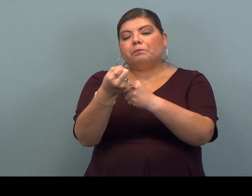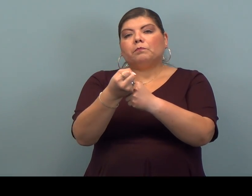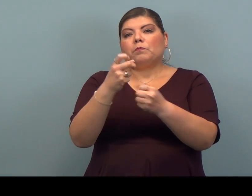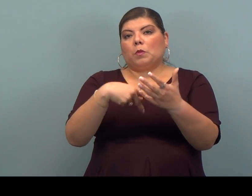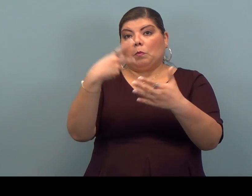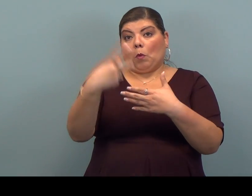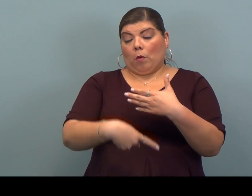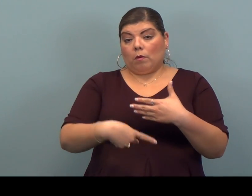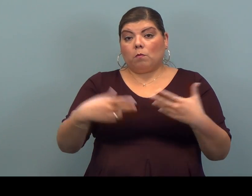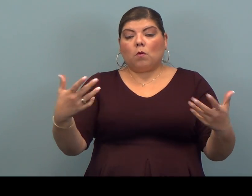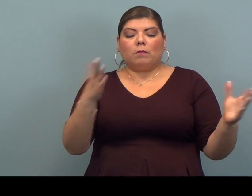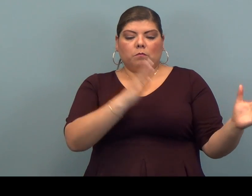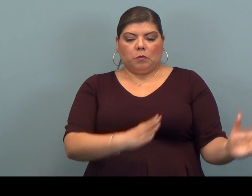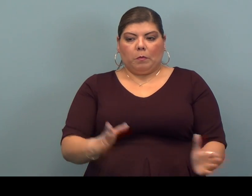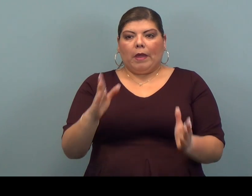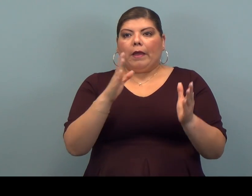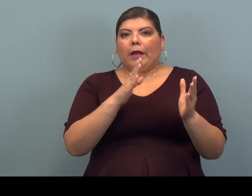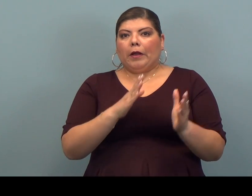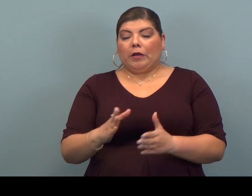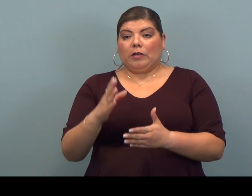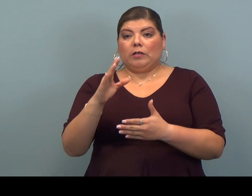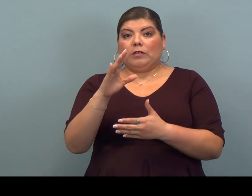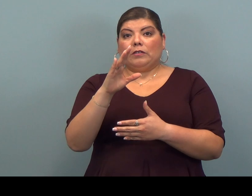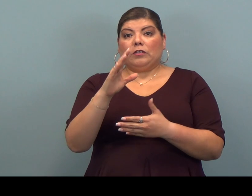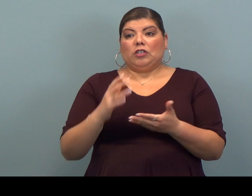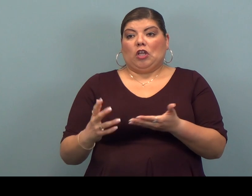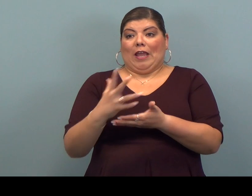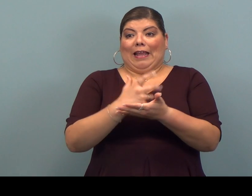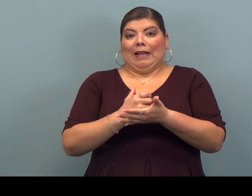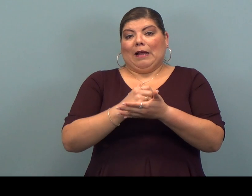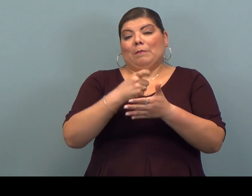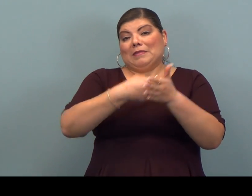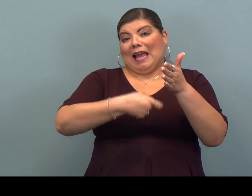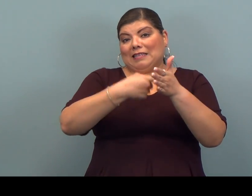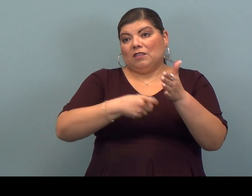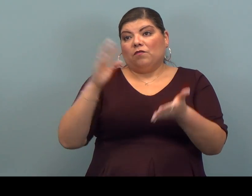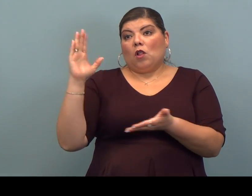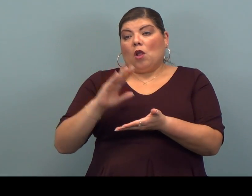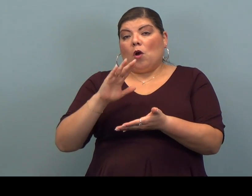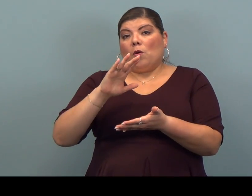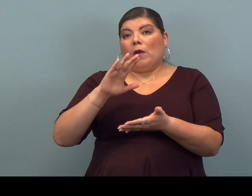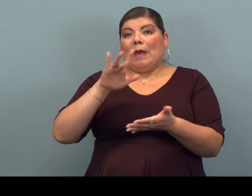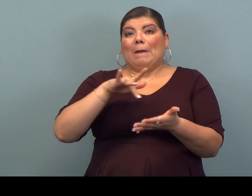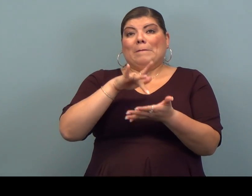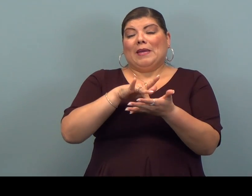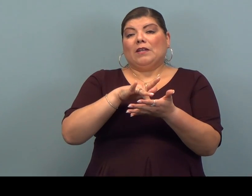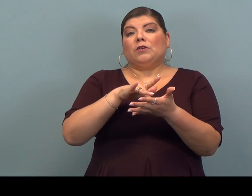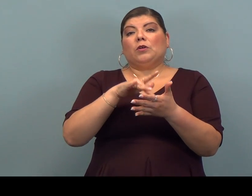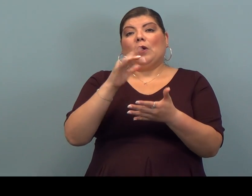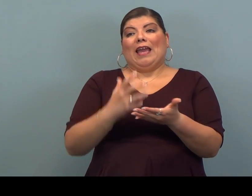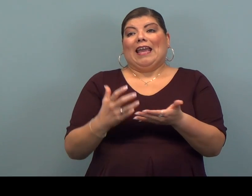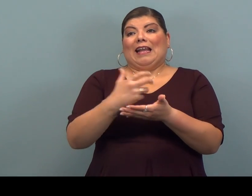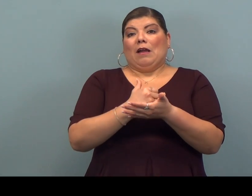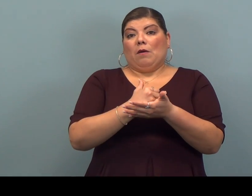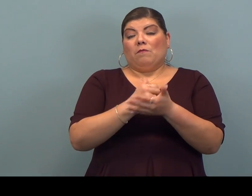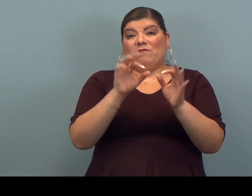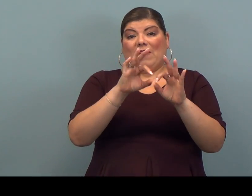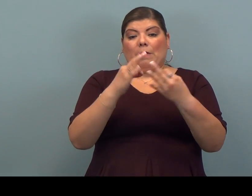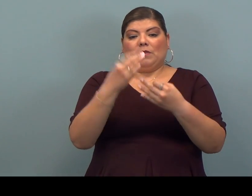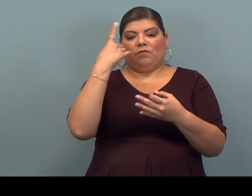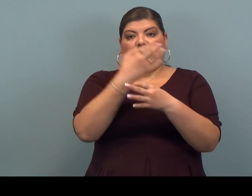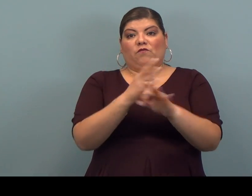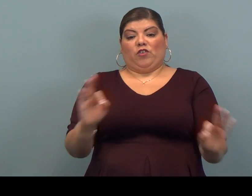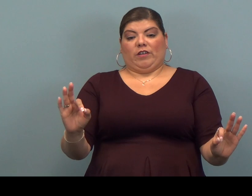program that prepares income taxes for low and middle income families for free.